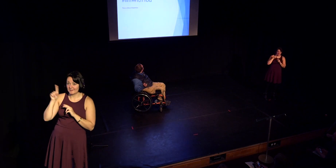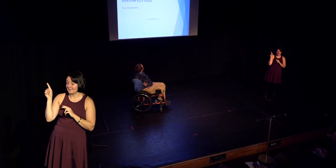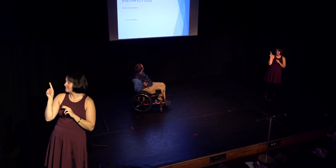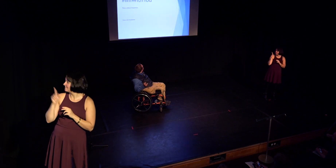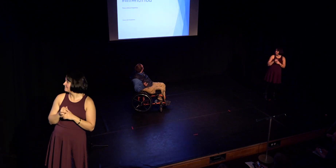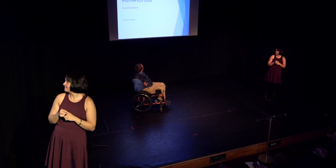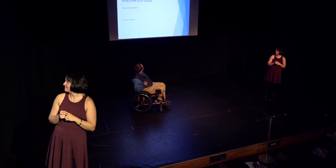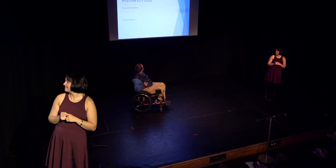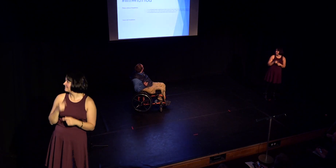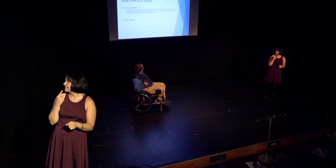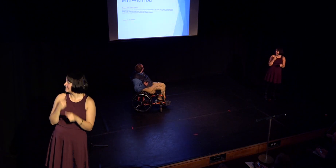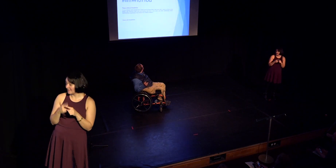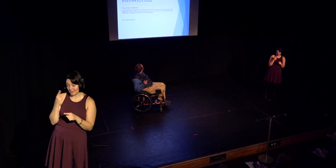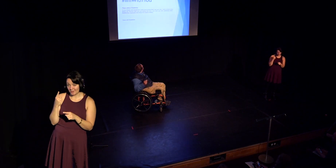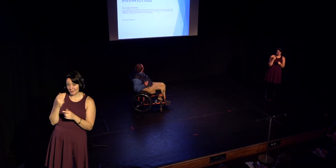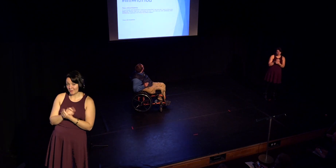Clicker work. There we go.